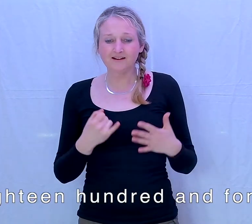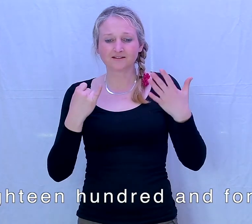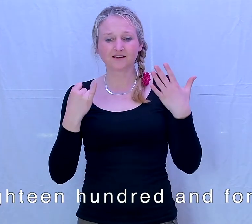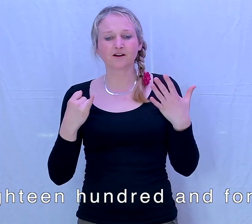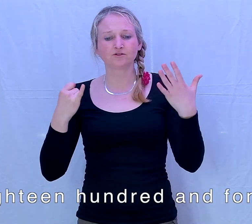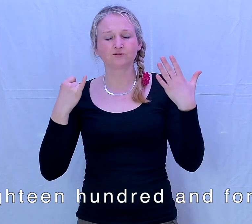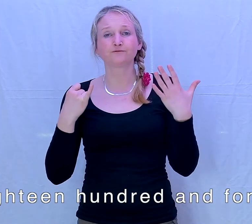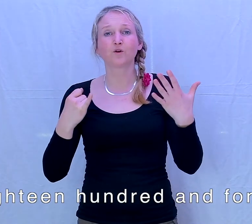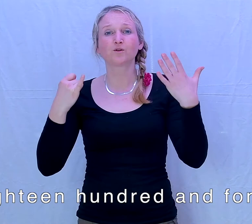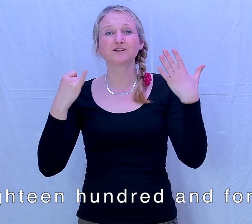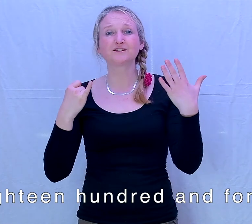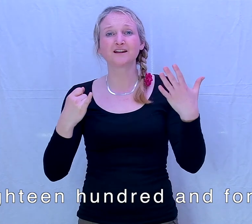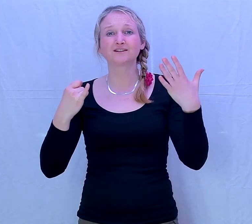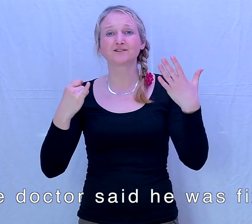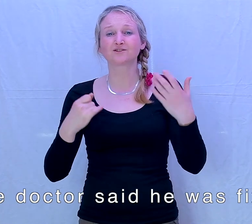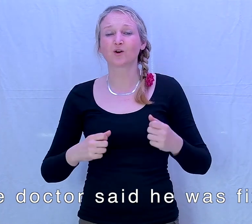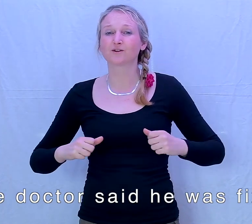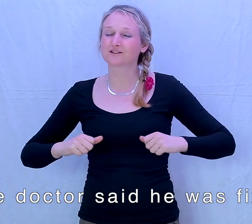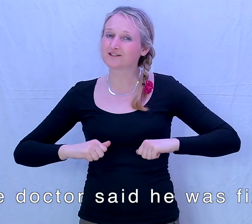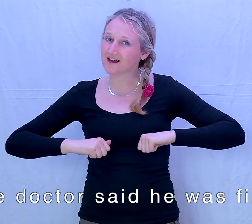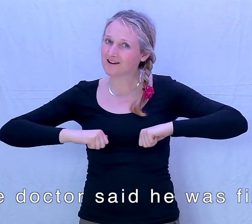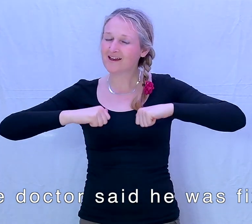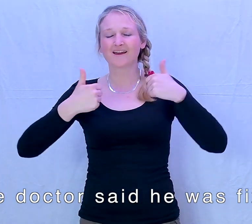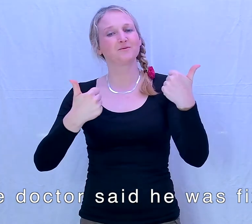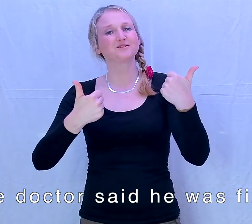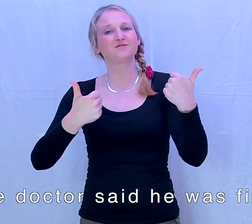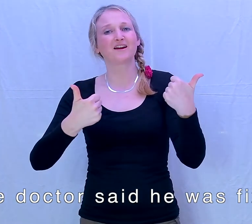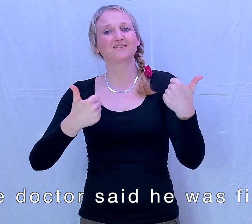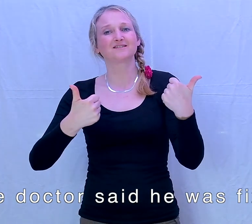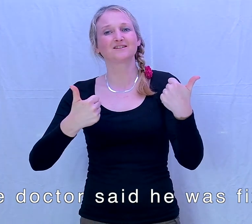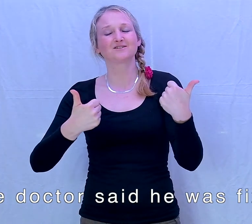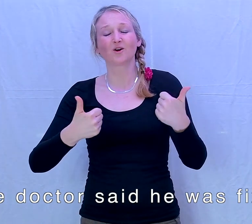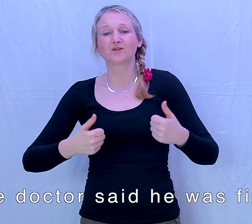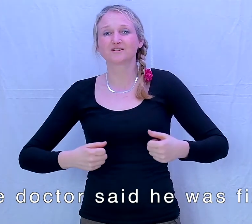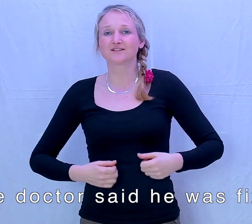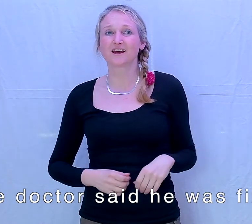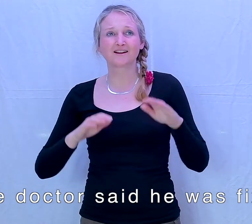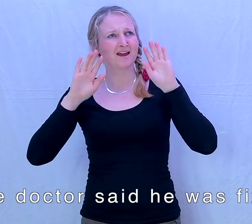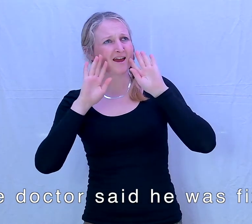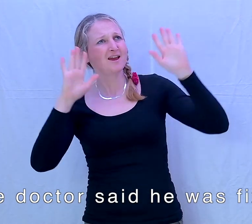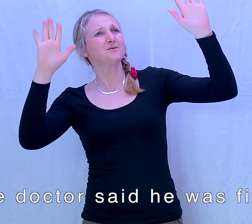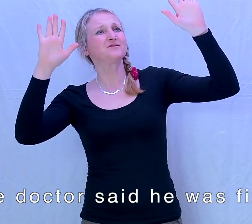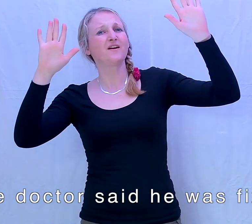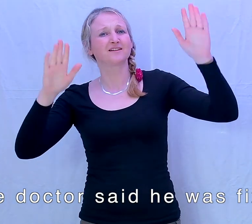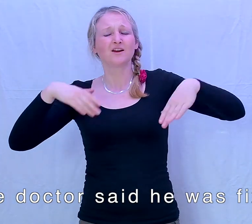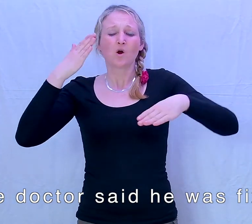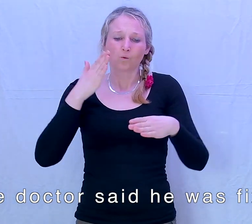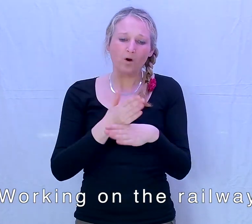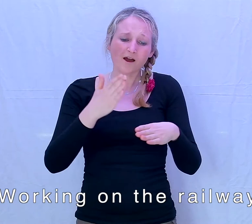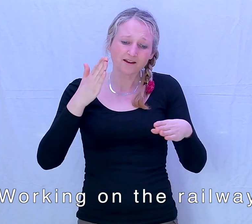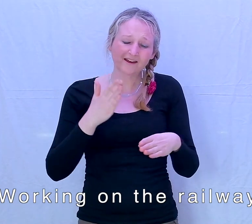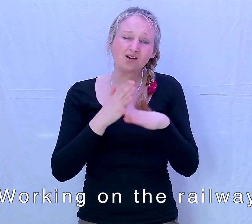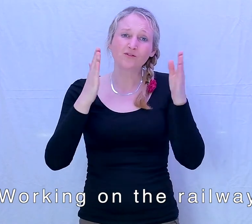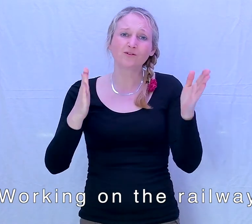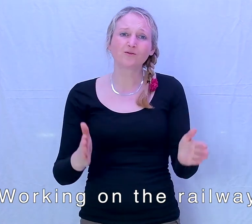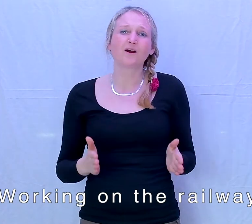In 1846 the doctor said he was fixed The doctor said he was fixed Working on the